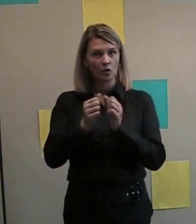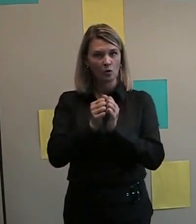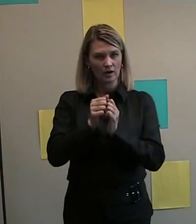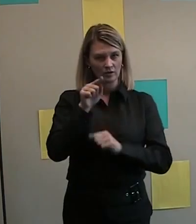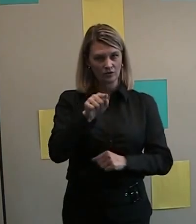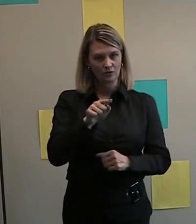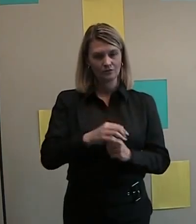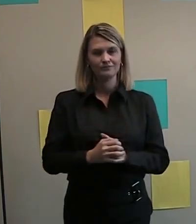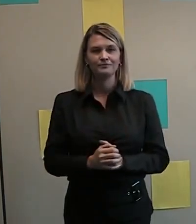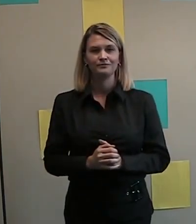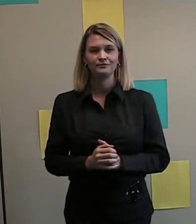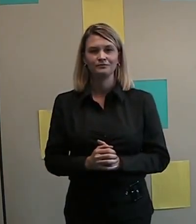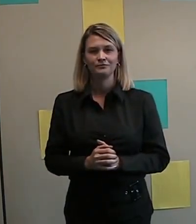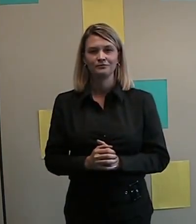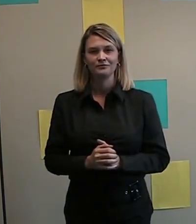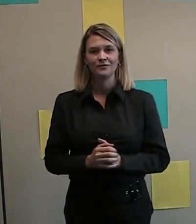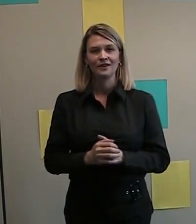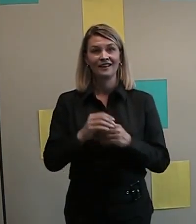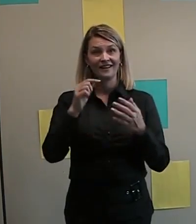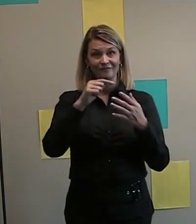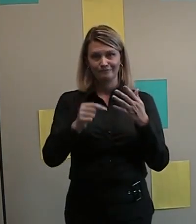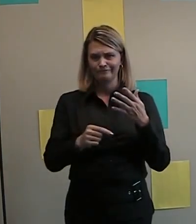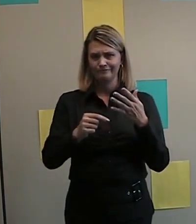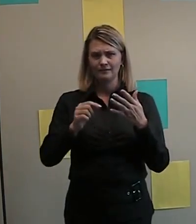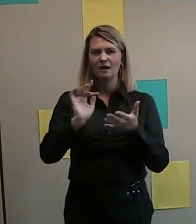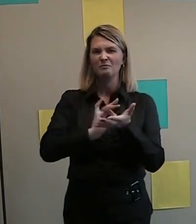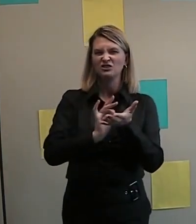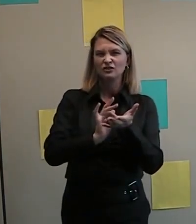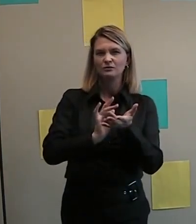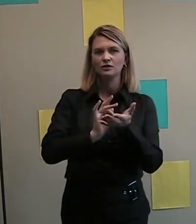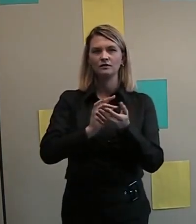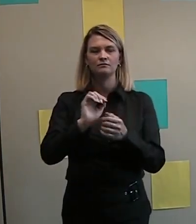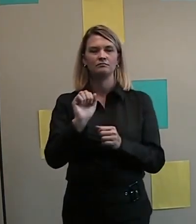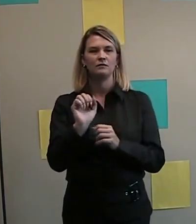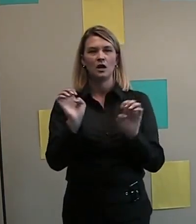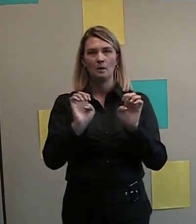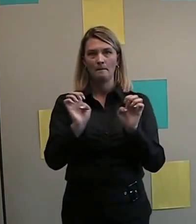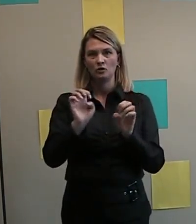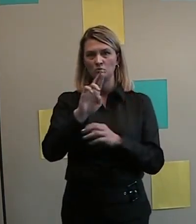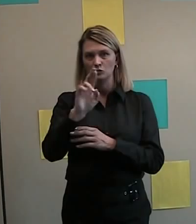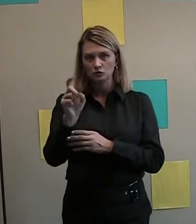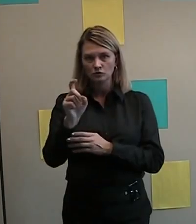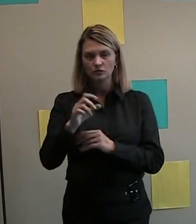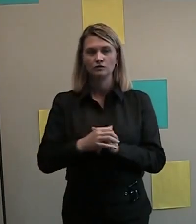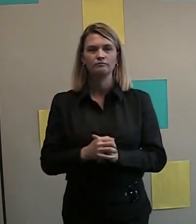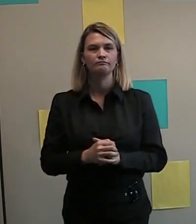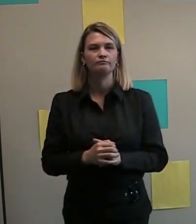Prescription and emergency medication, notepad and pen,